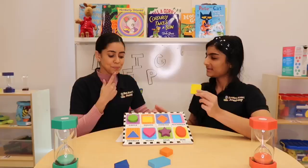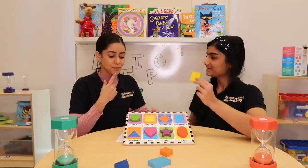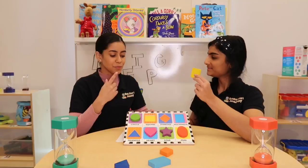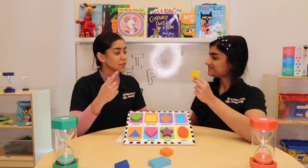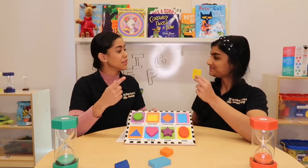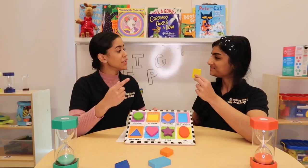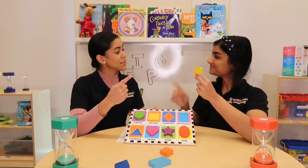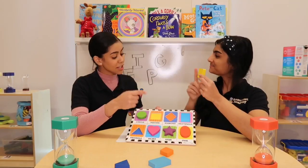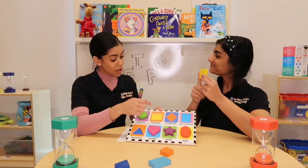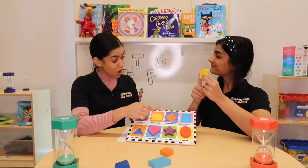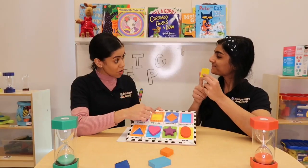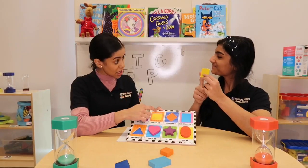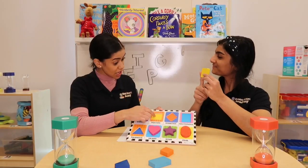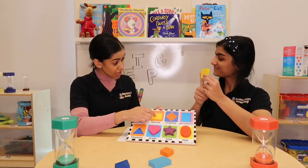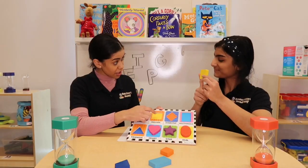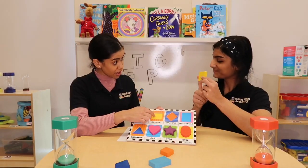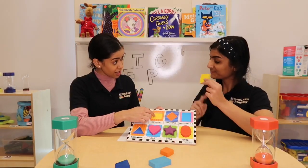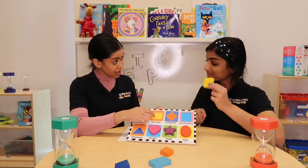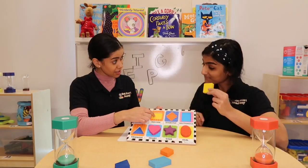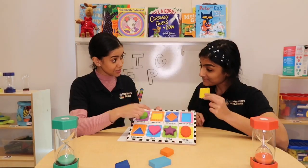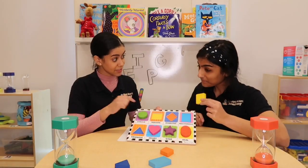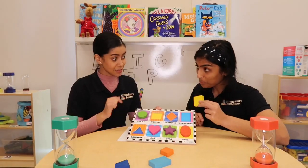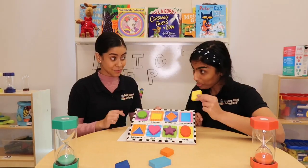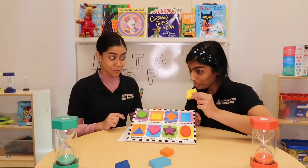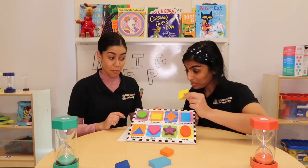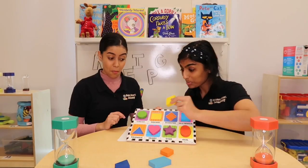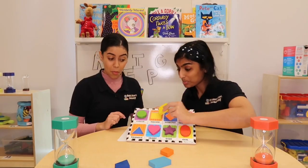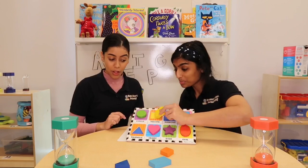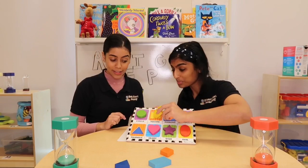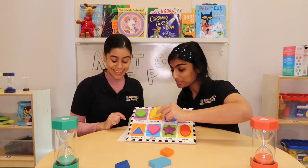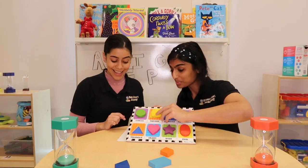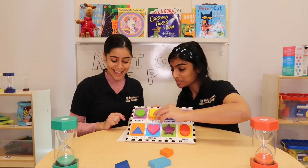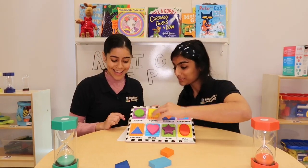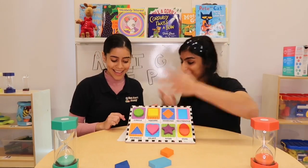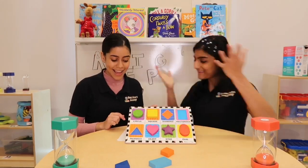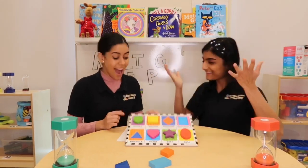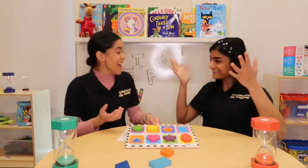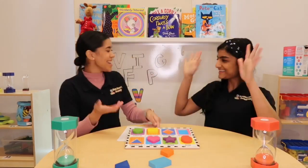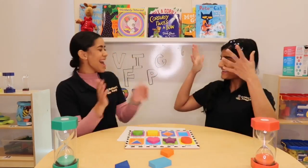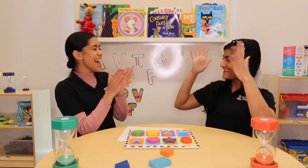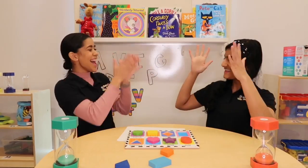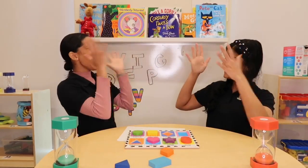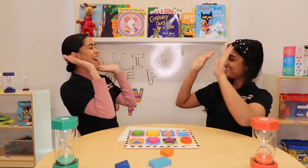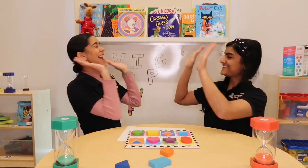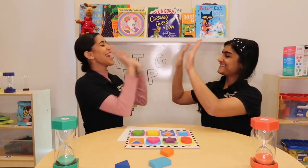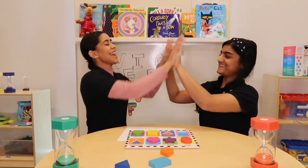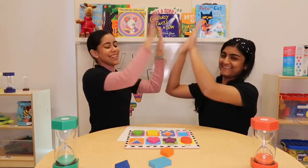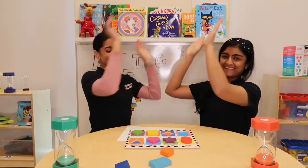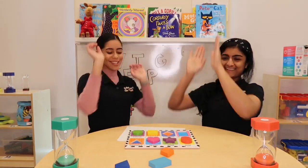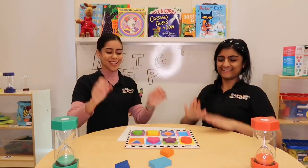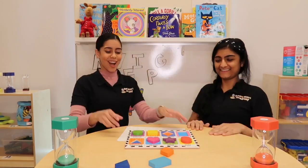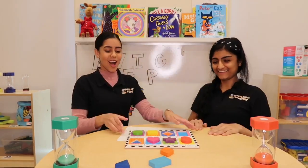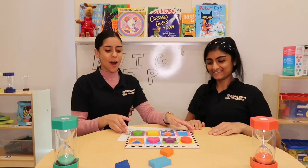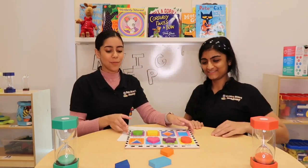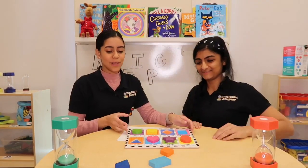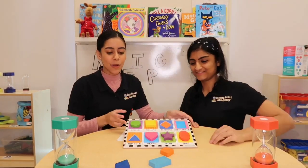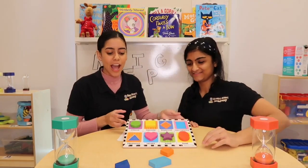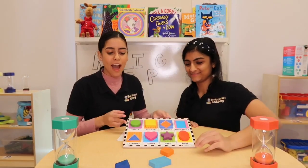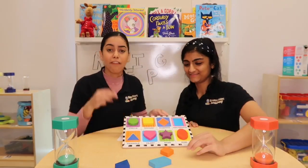Hmm, does it go here? Let's see. Yay! Good job! We have